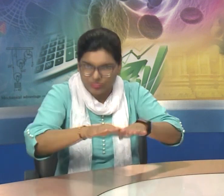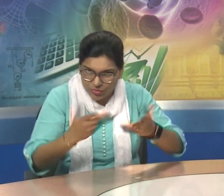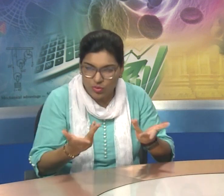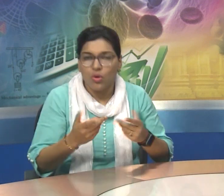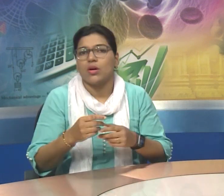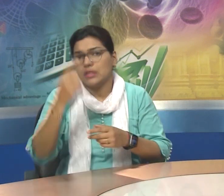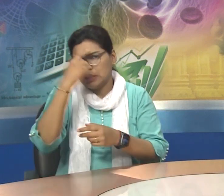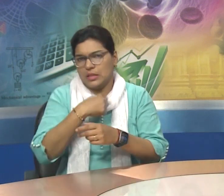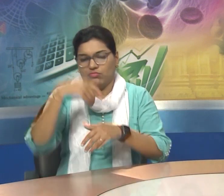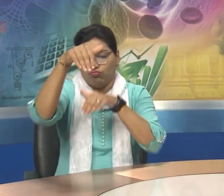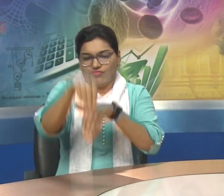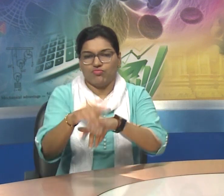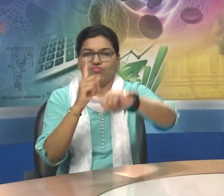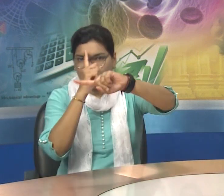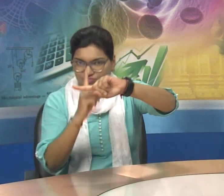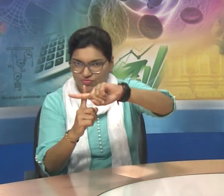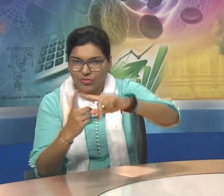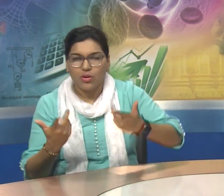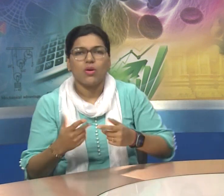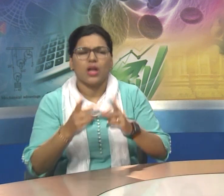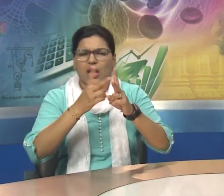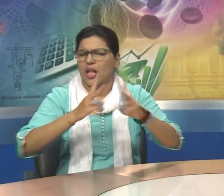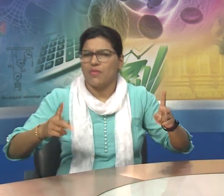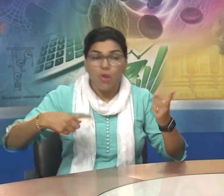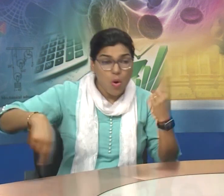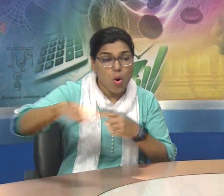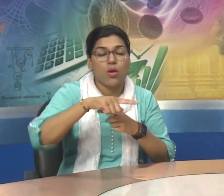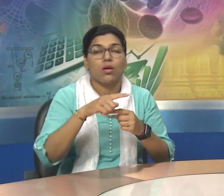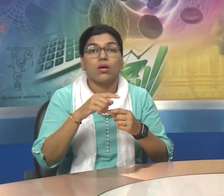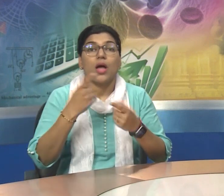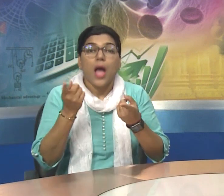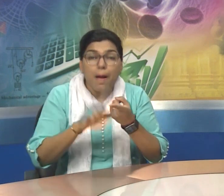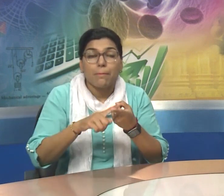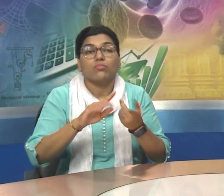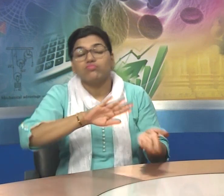We. Do. Funeral. By. Different. Kind. Of.